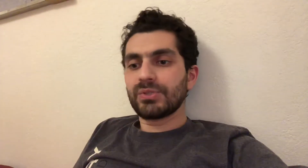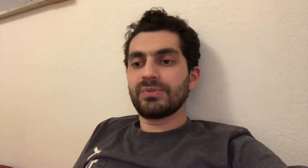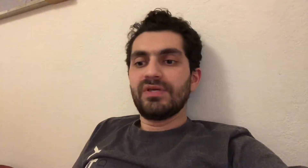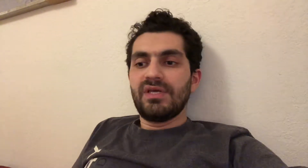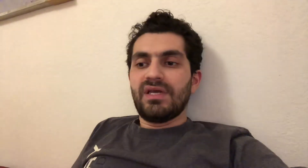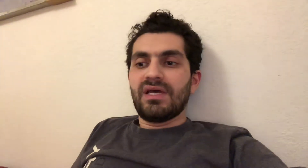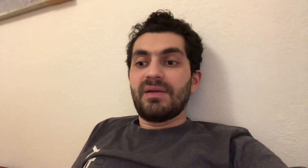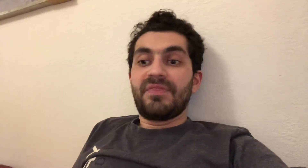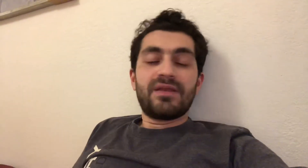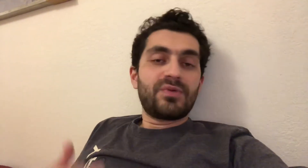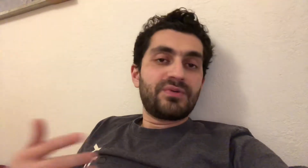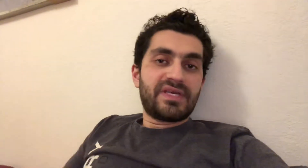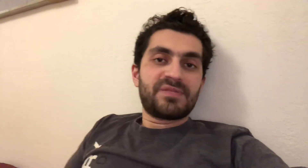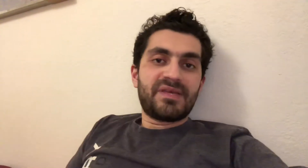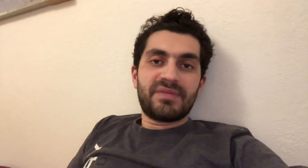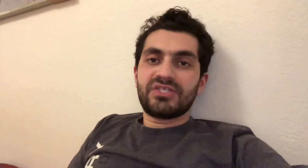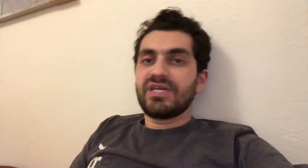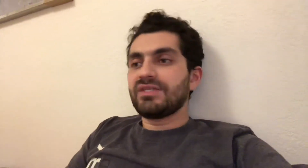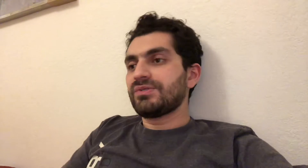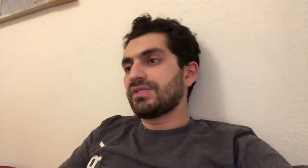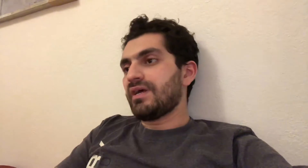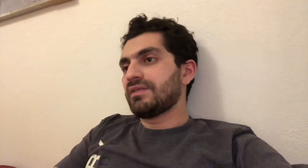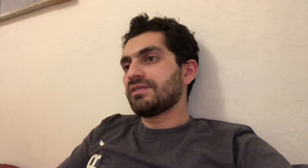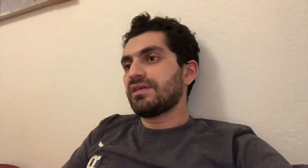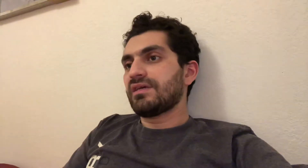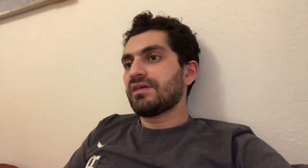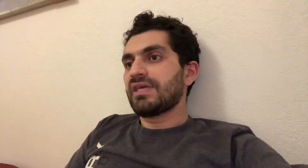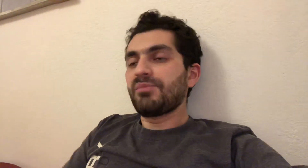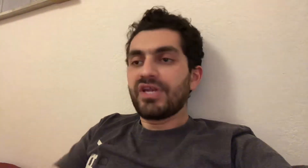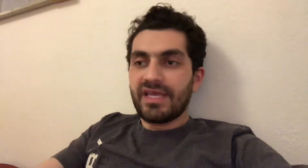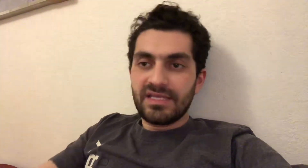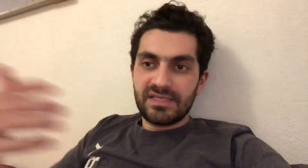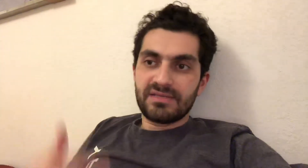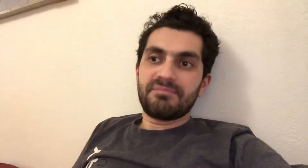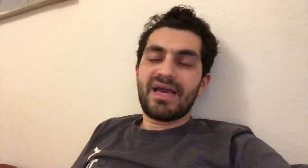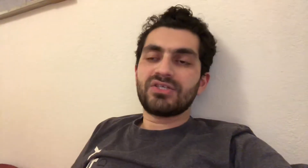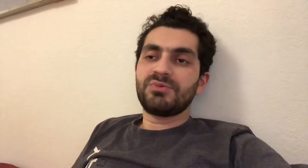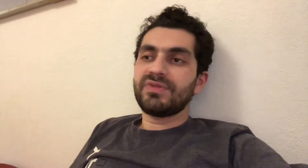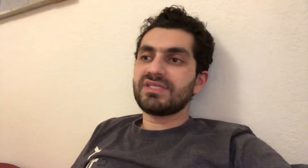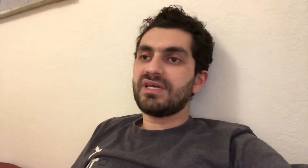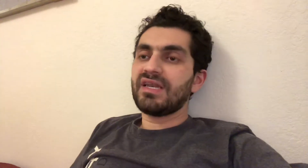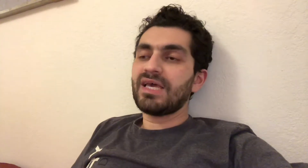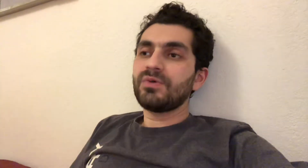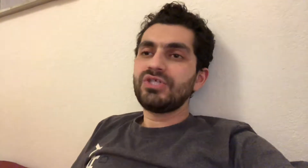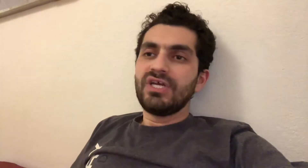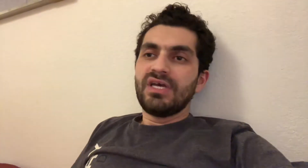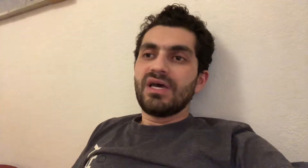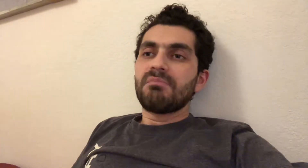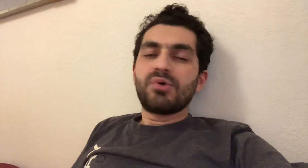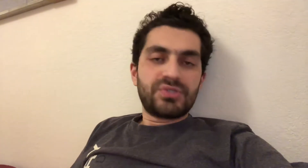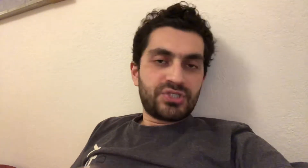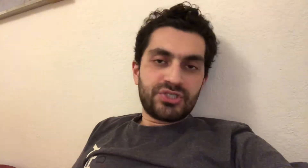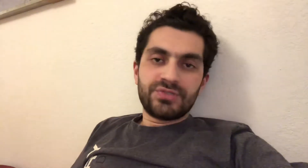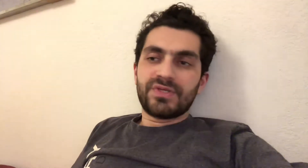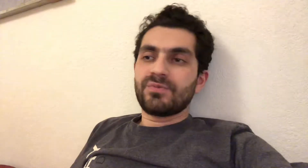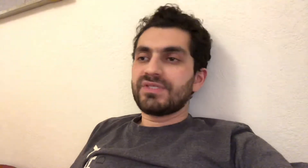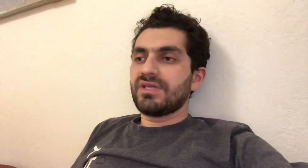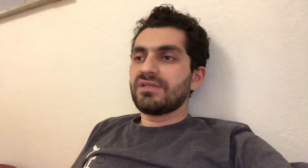So then when do I expect my child to start communicating back to me with the sign language? Most children will start